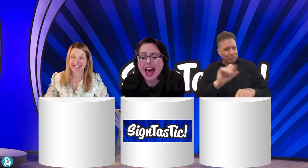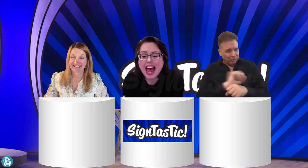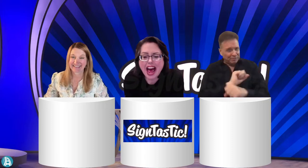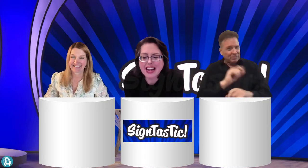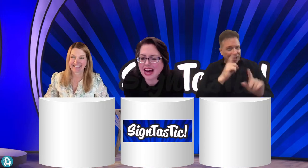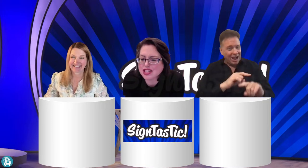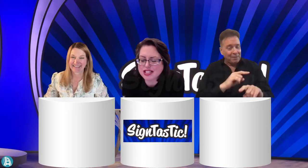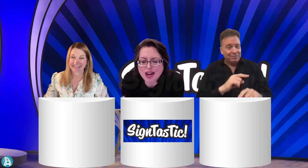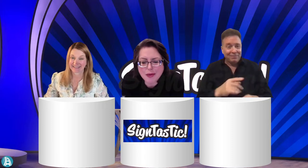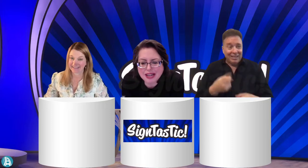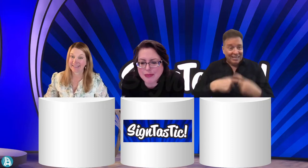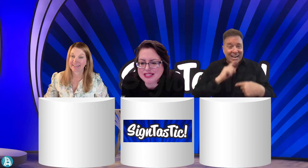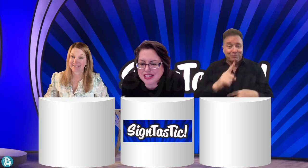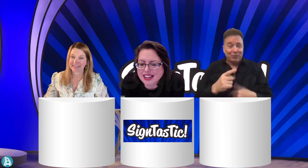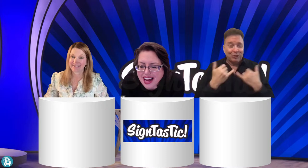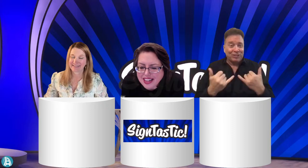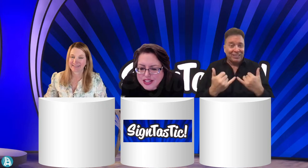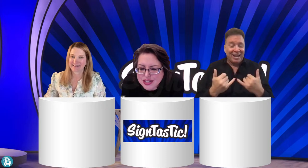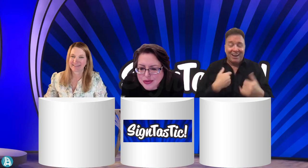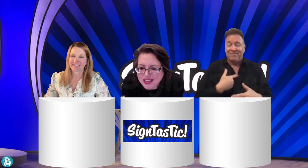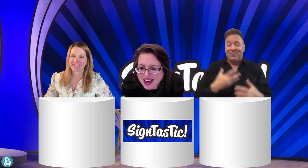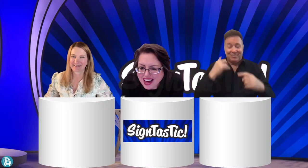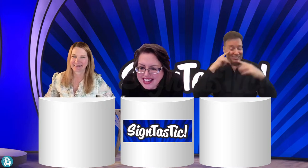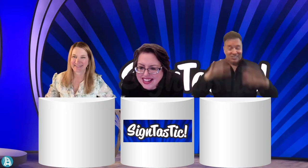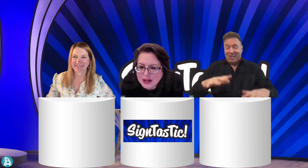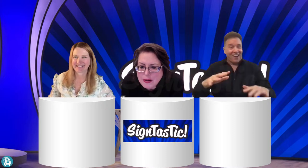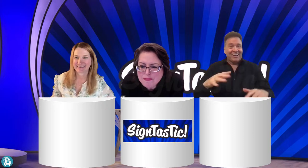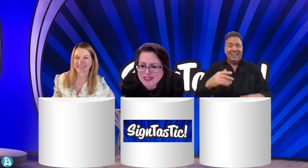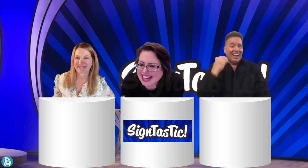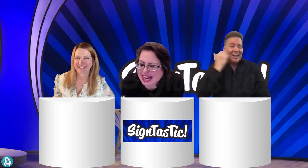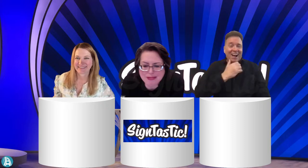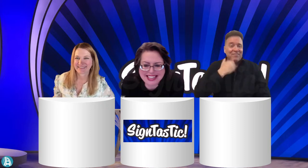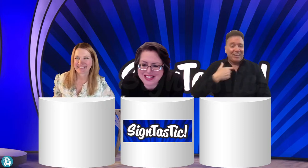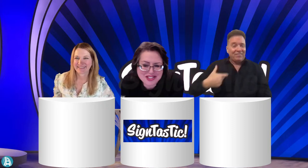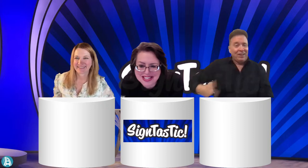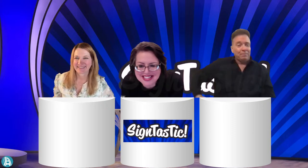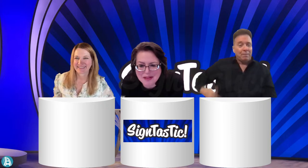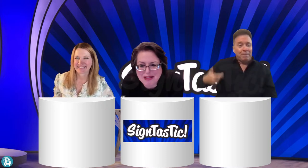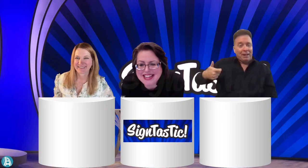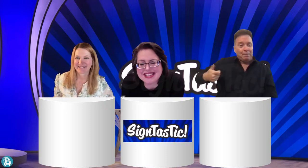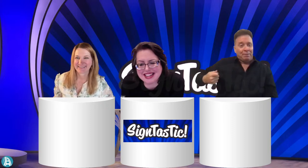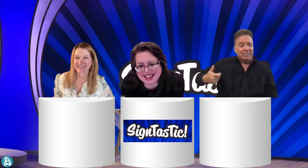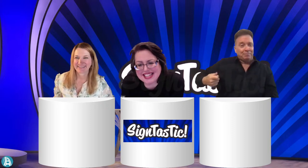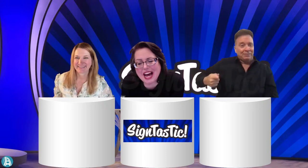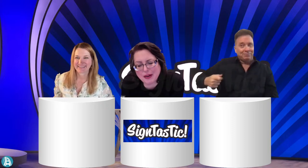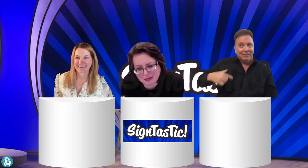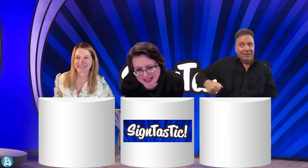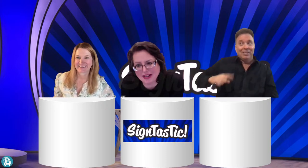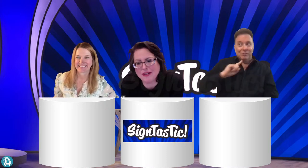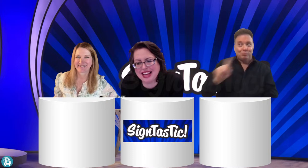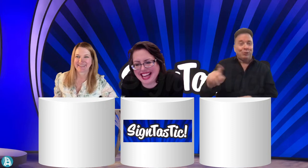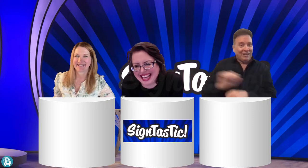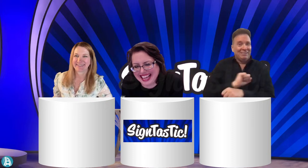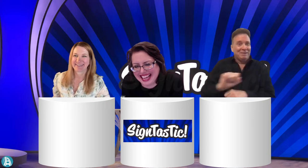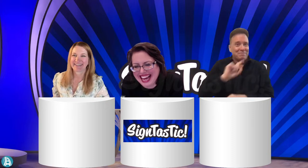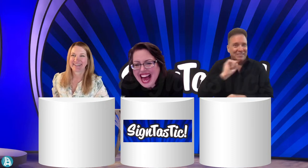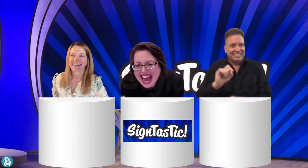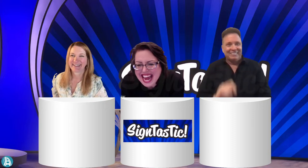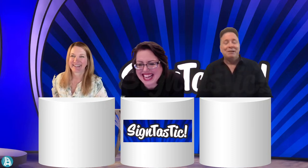And I just thought when I was little, I could do that. And I mean, it's just amazing that now I'm here and